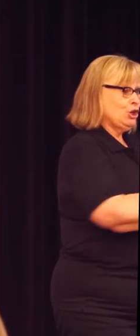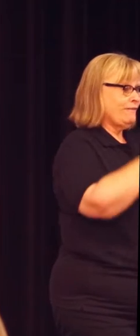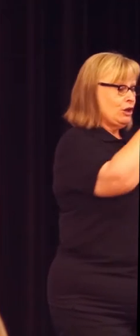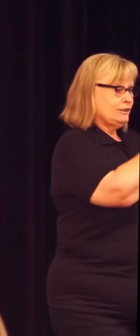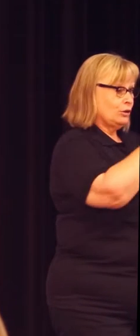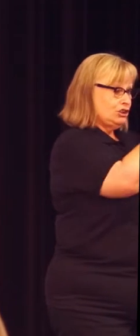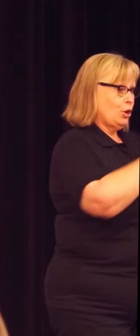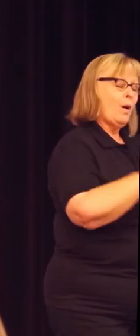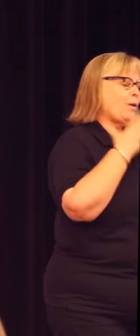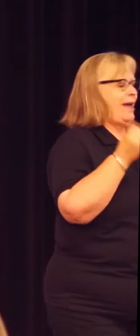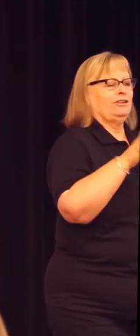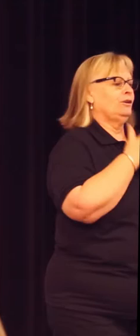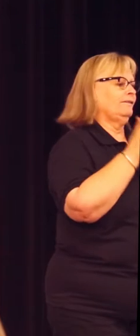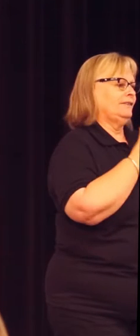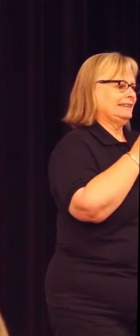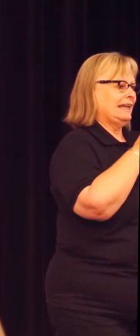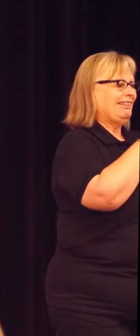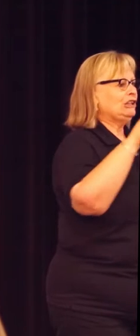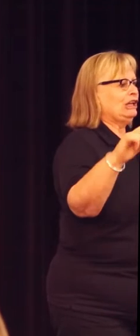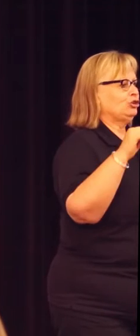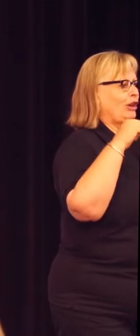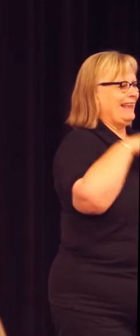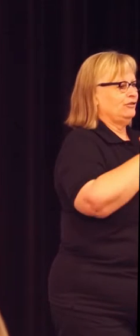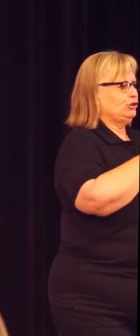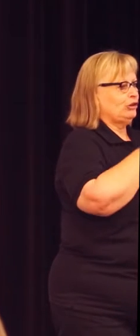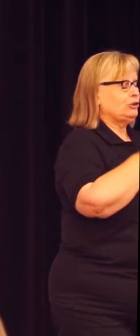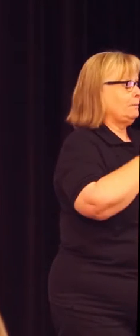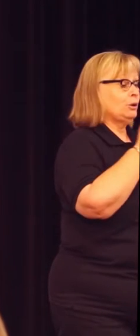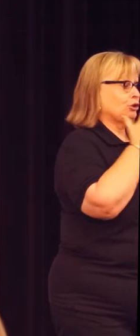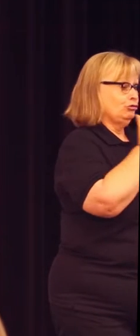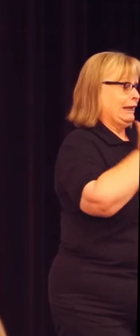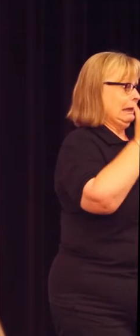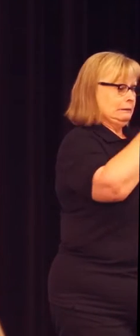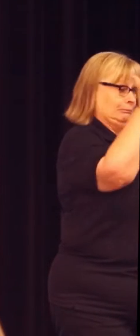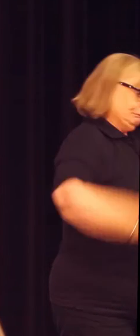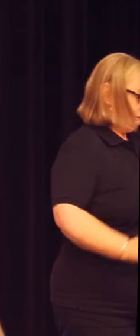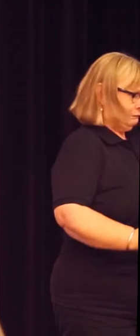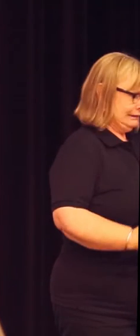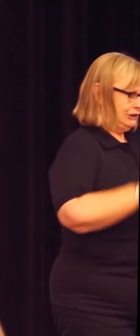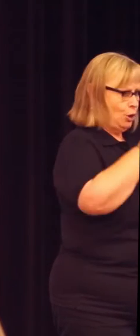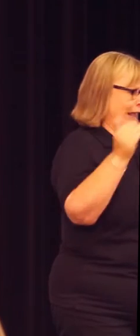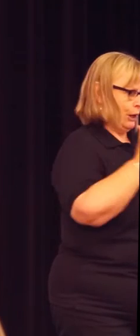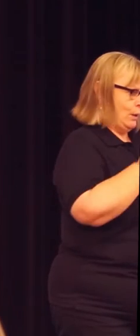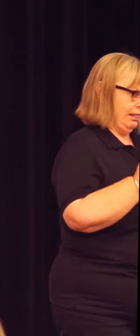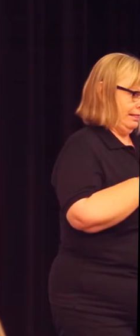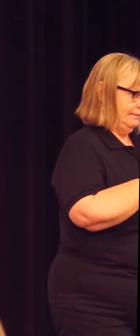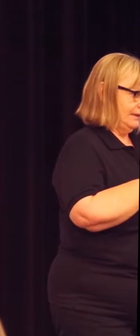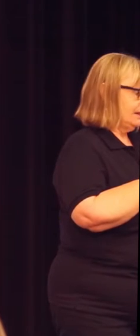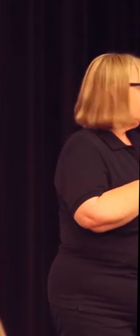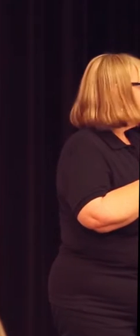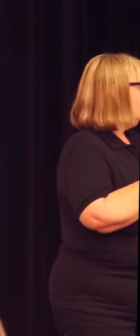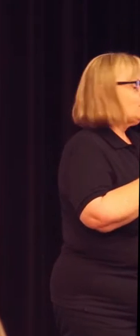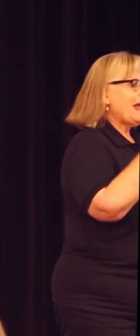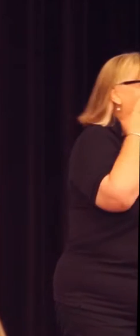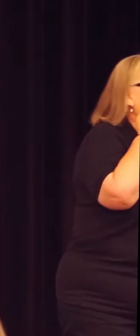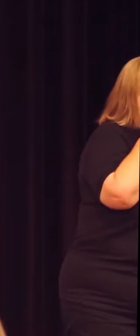address our digital infrastructure to address one of the greatest inequalities in education that we have. We have also broken down